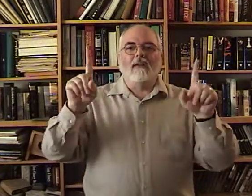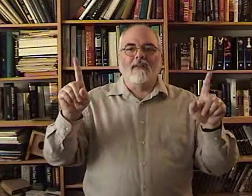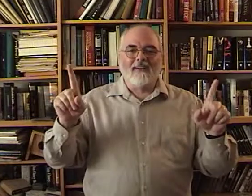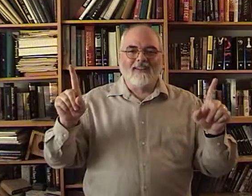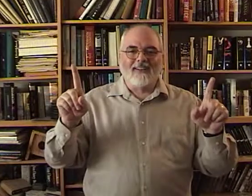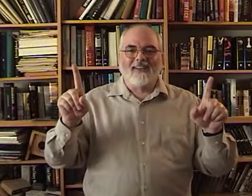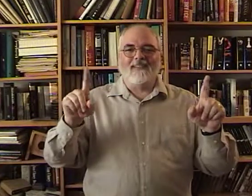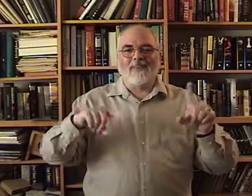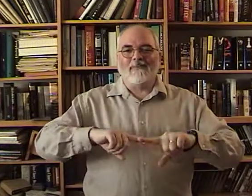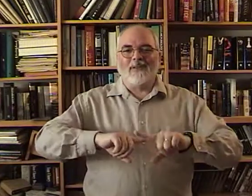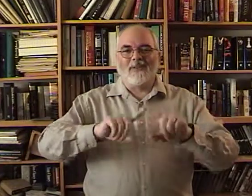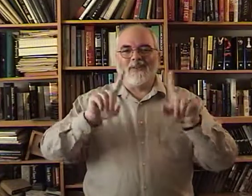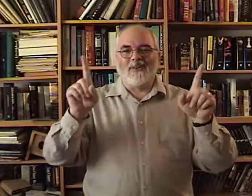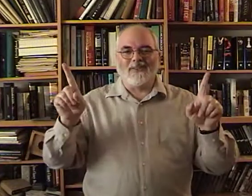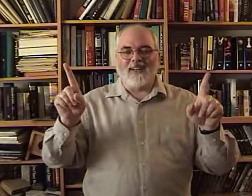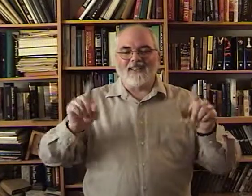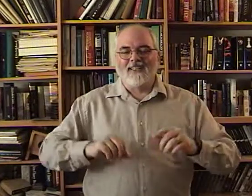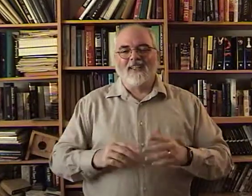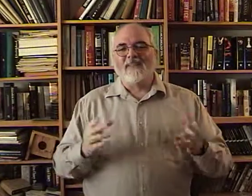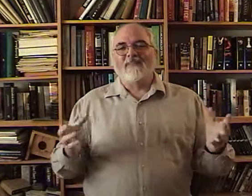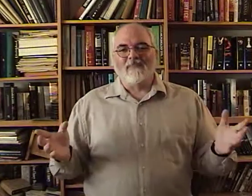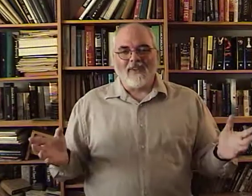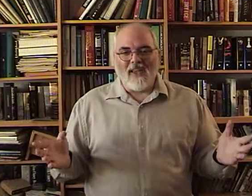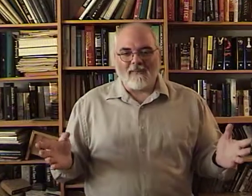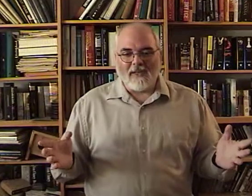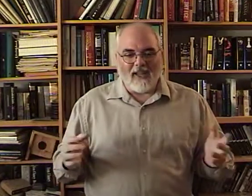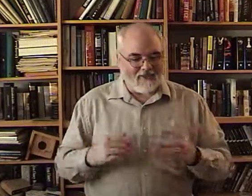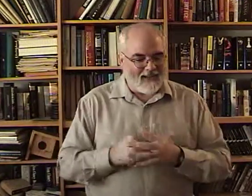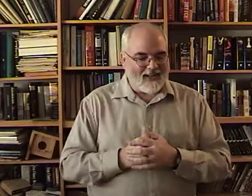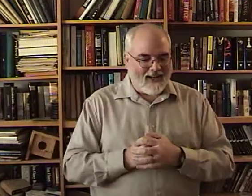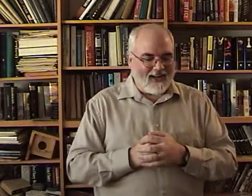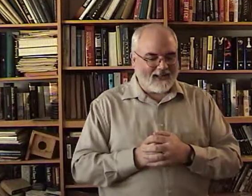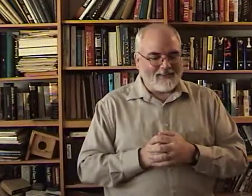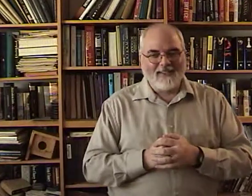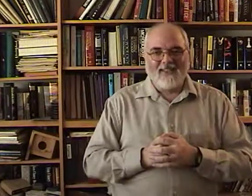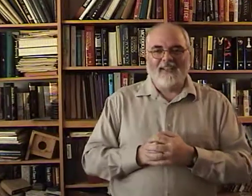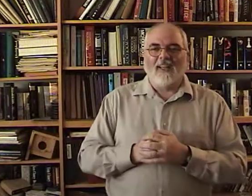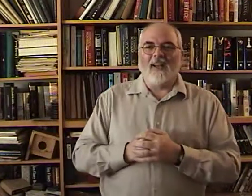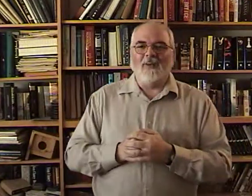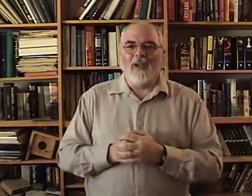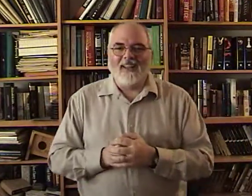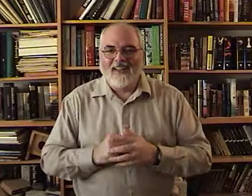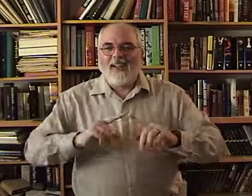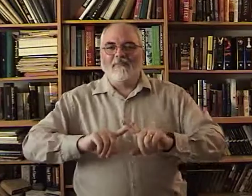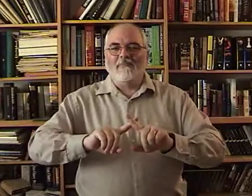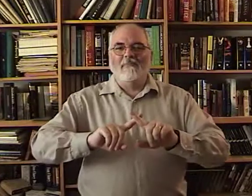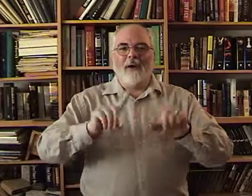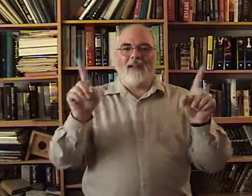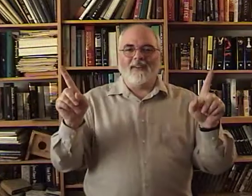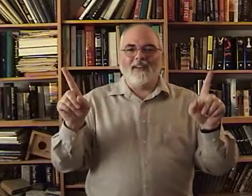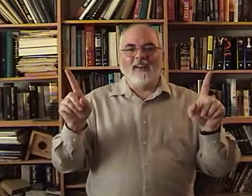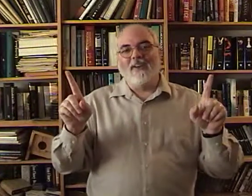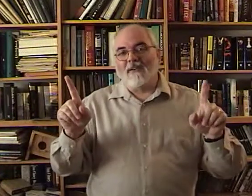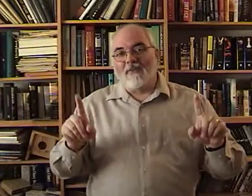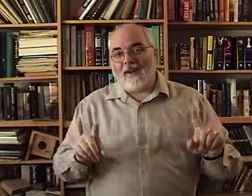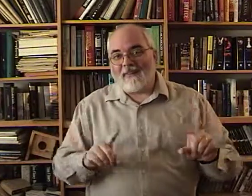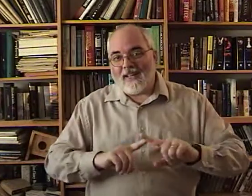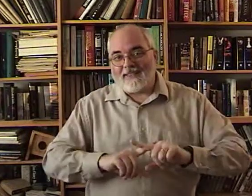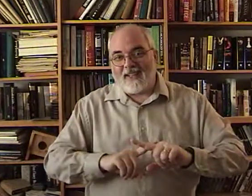Lift up the little turnstile. You have to be deaf to get it I guess. Anyway. But. You'll never forget that sign